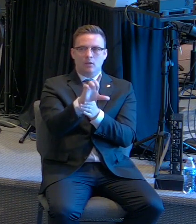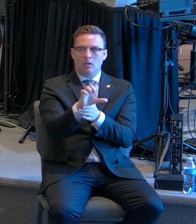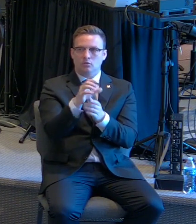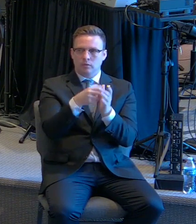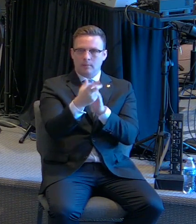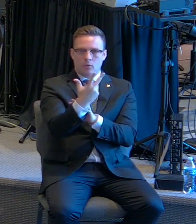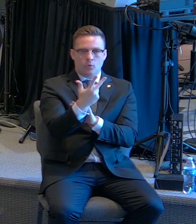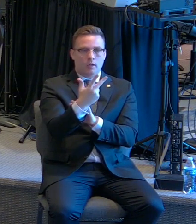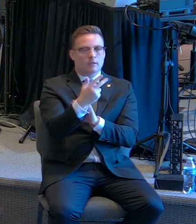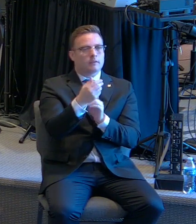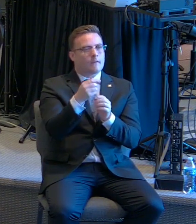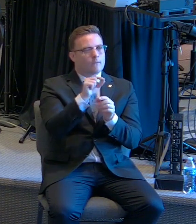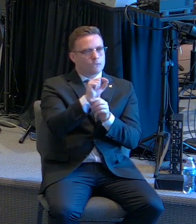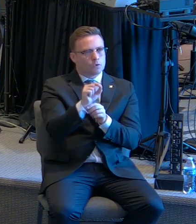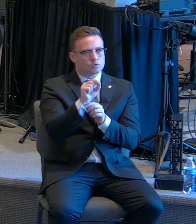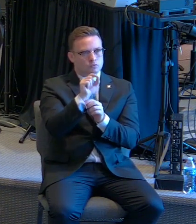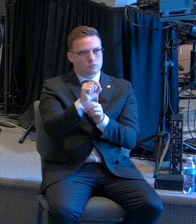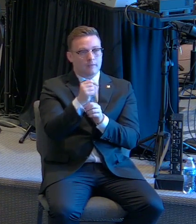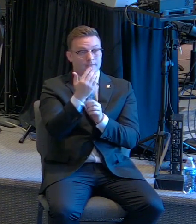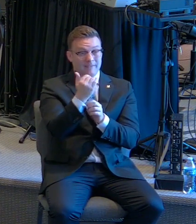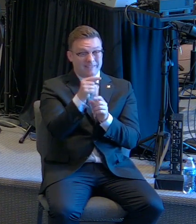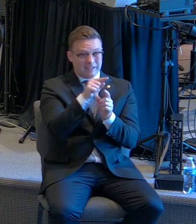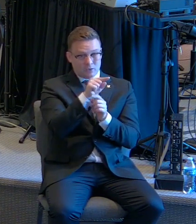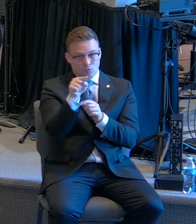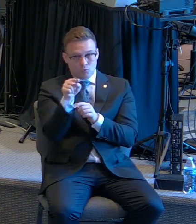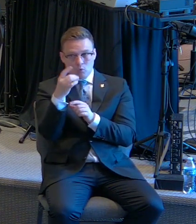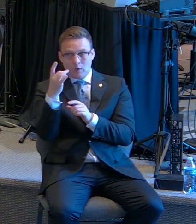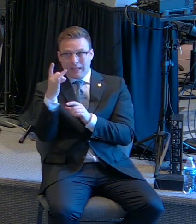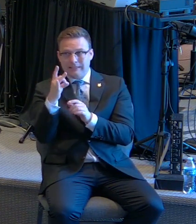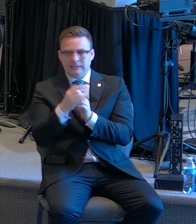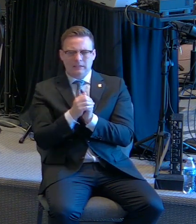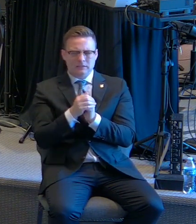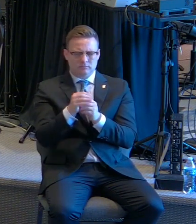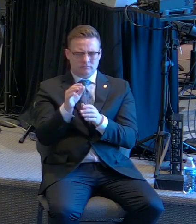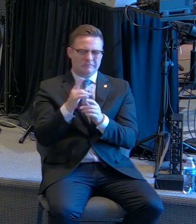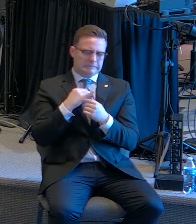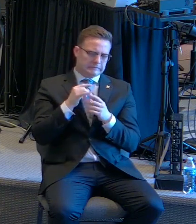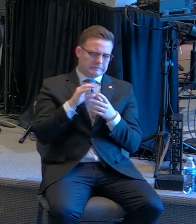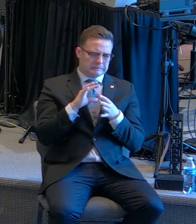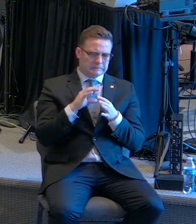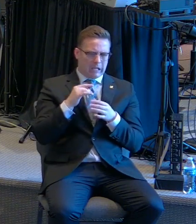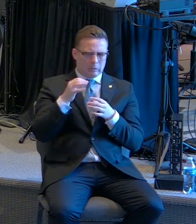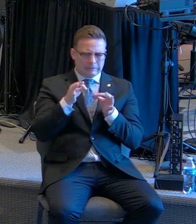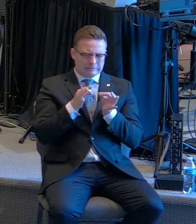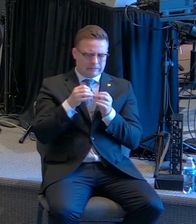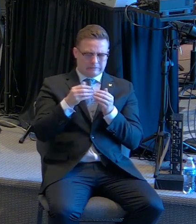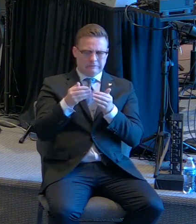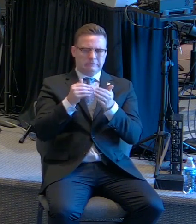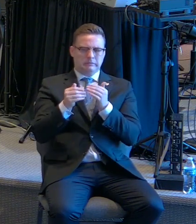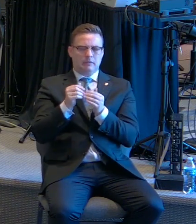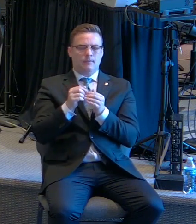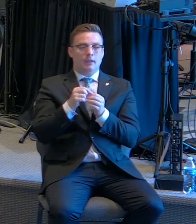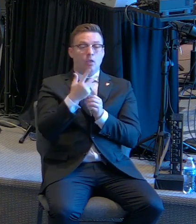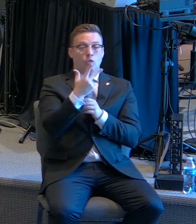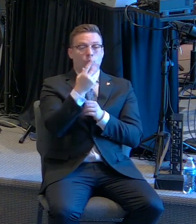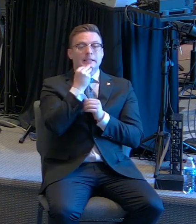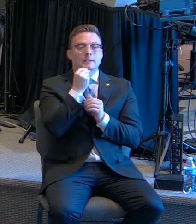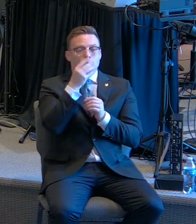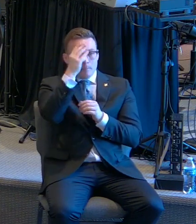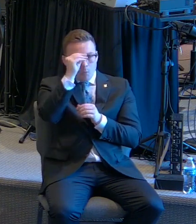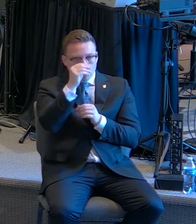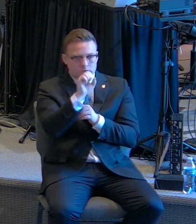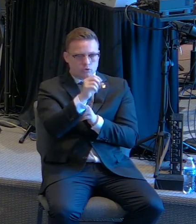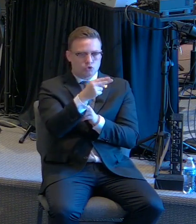verse 15 through 18. I'll give you a little bit of precedence. We're talking about the three Hebrew boys today, Shadrach, Meshach, and Abednego.